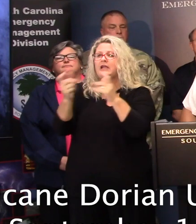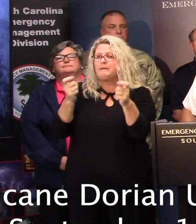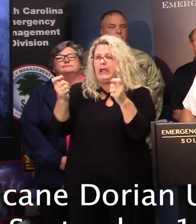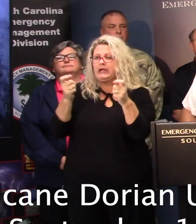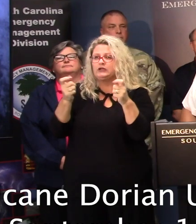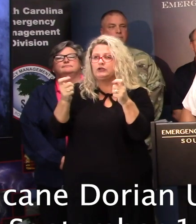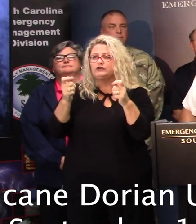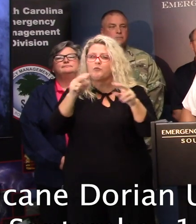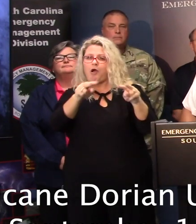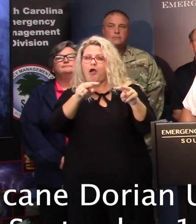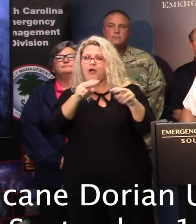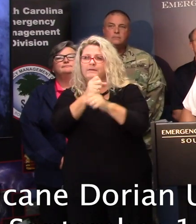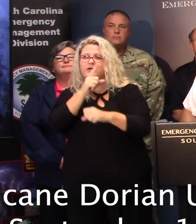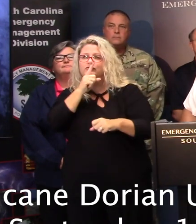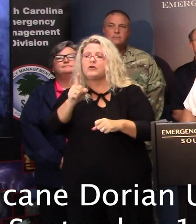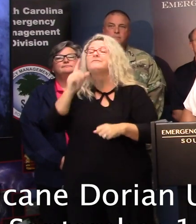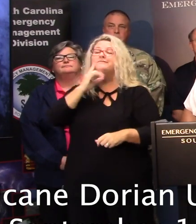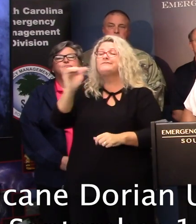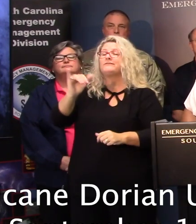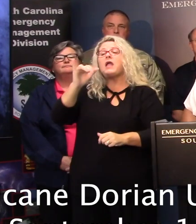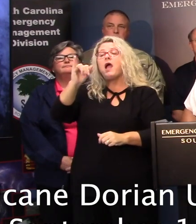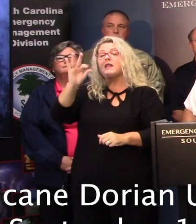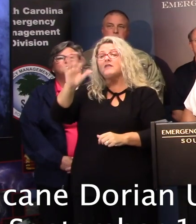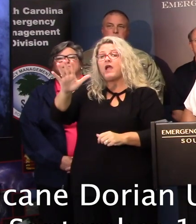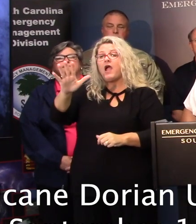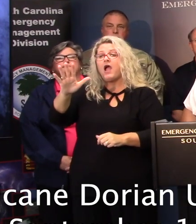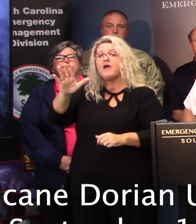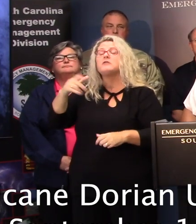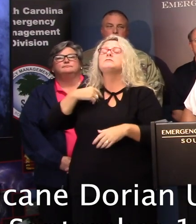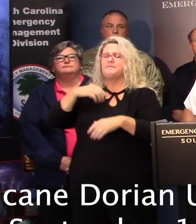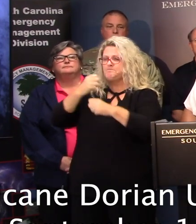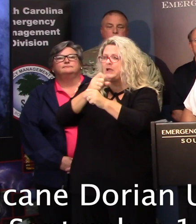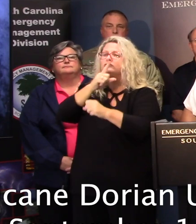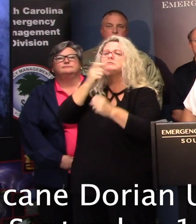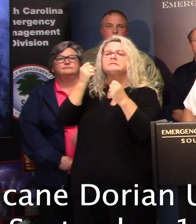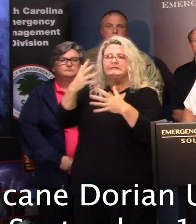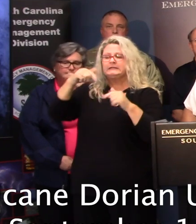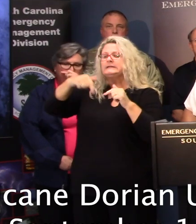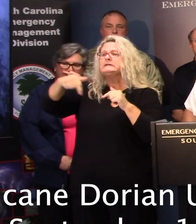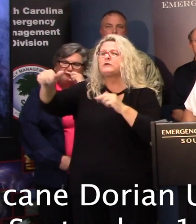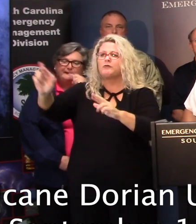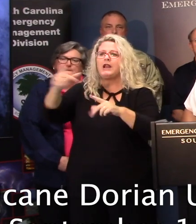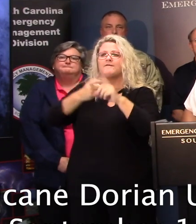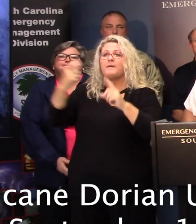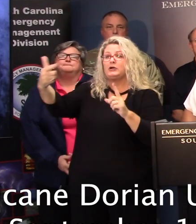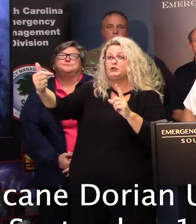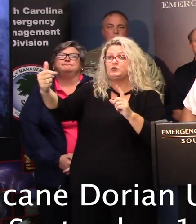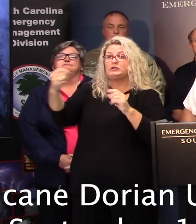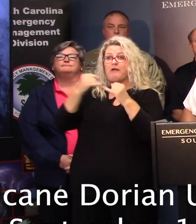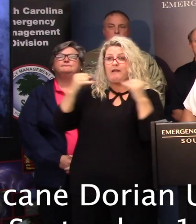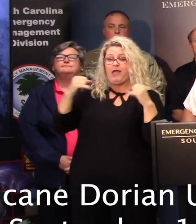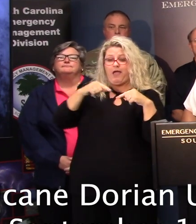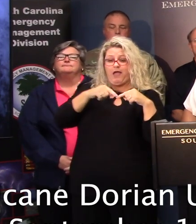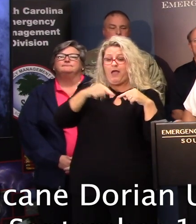Uh, with regard to I-95, we have, uh, increased our staffing on the I-95 corridor from the Georgia state line to the